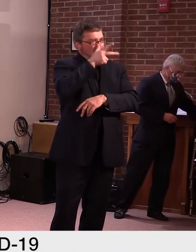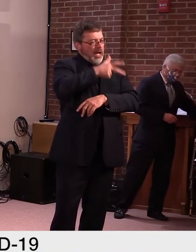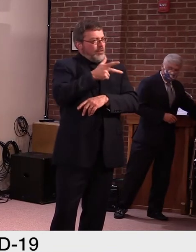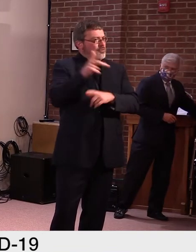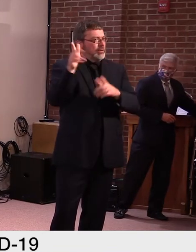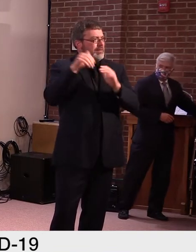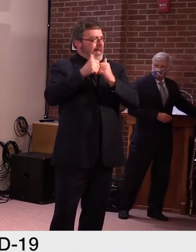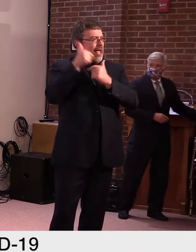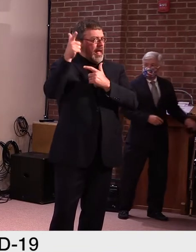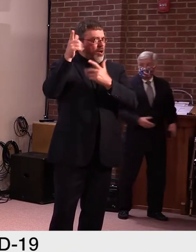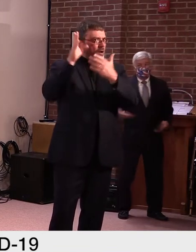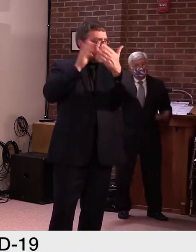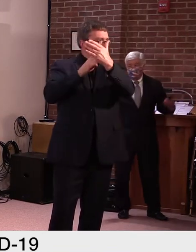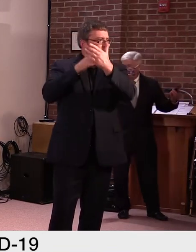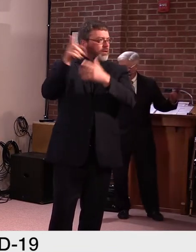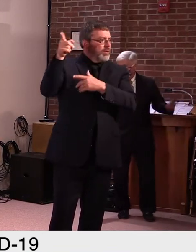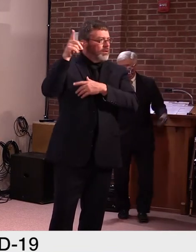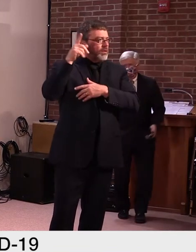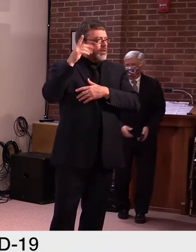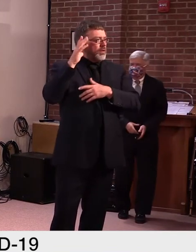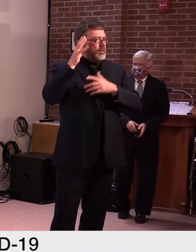from an unsafe vaccine?